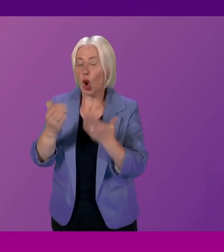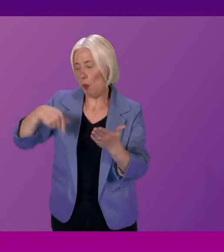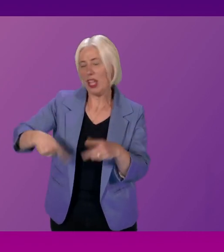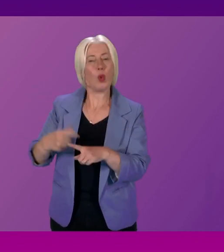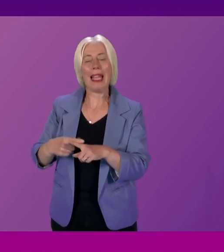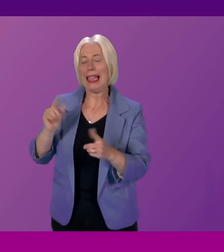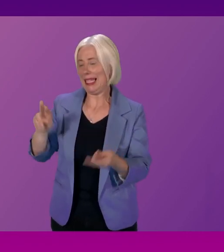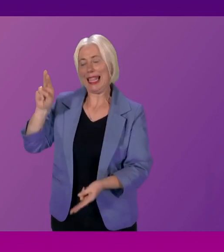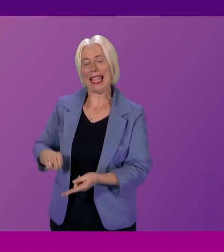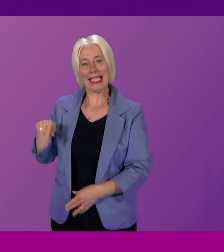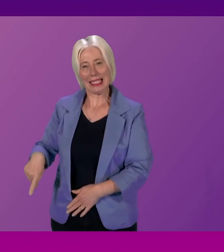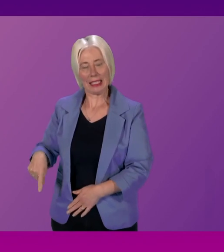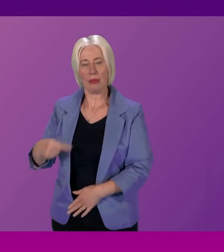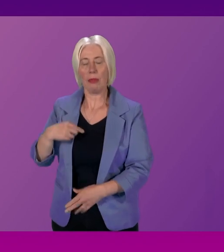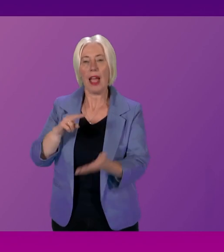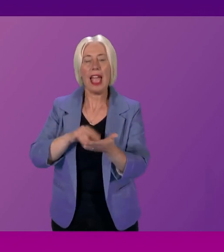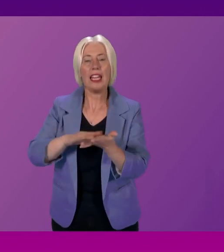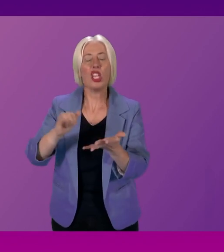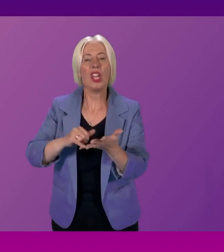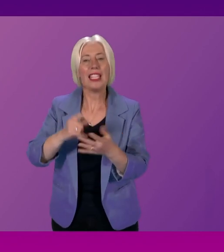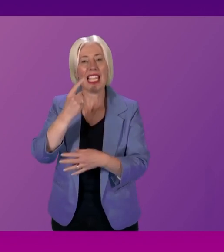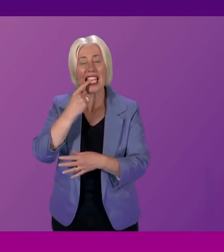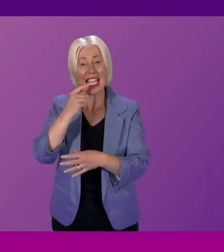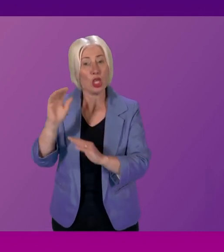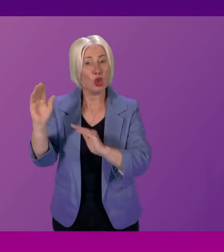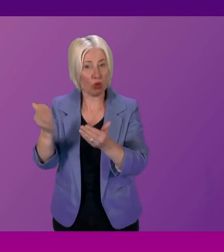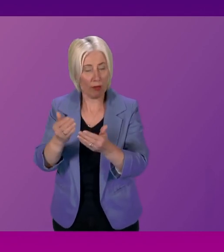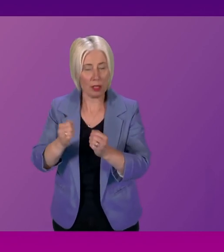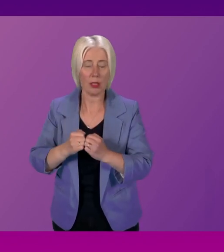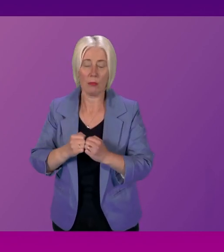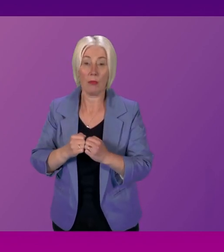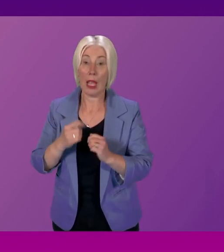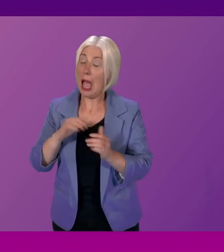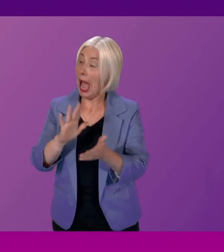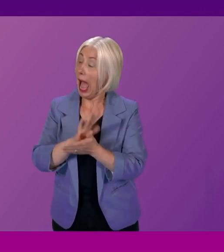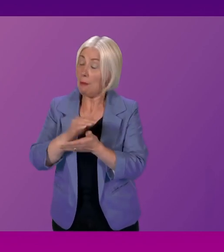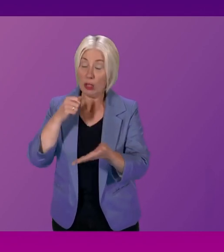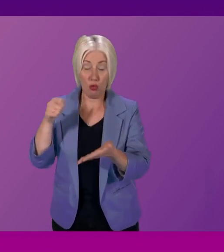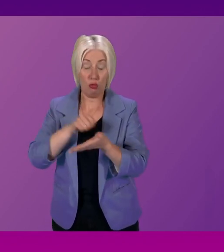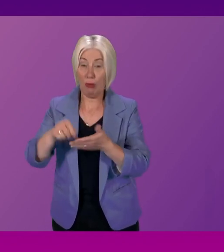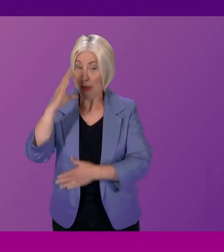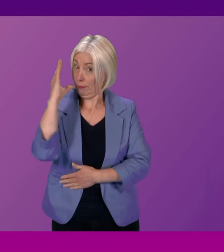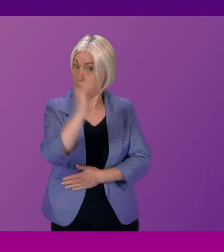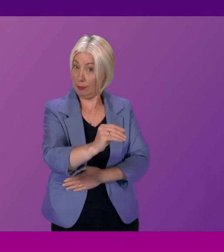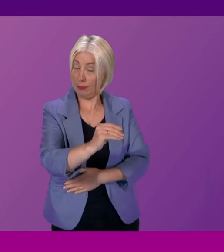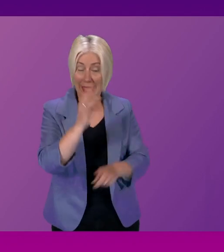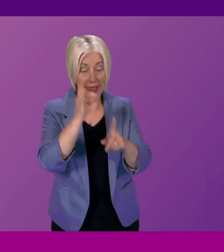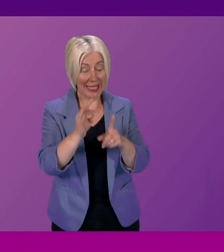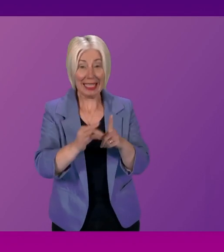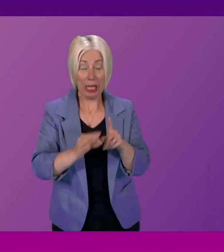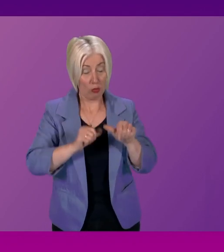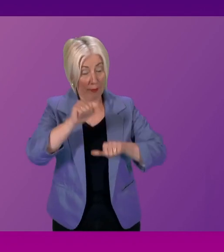services, in our NHS dental services. I'm more than happy, and the Cabinet Secretary will be more than happy to write to Alex Cole-Hamilton with details of the progress